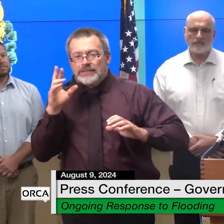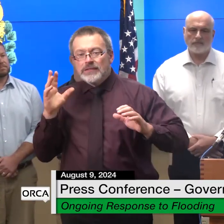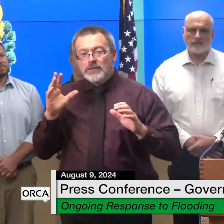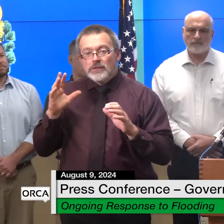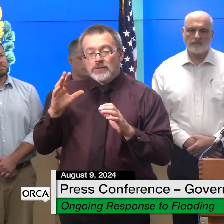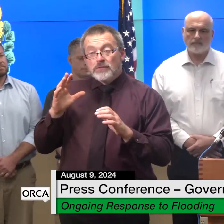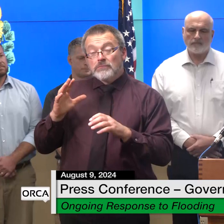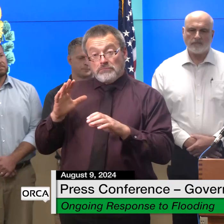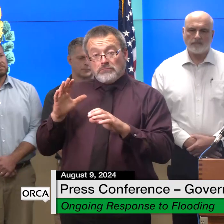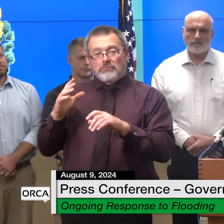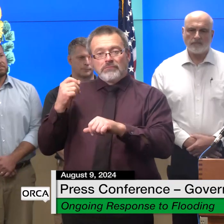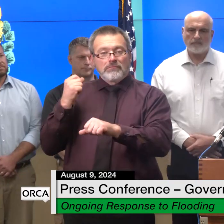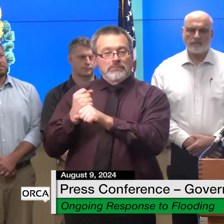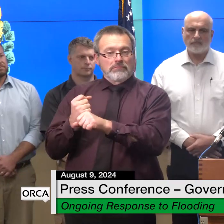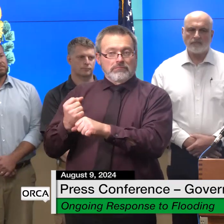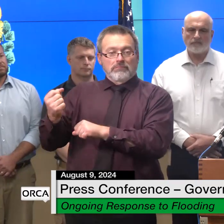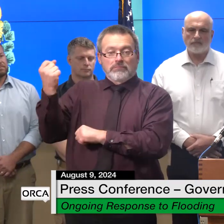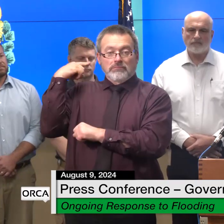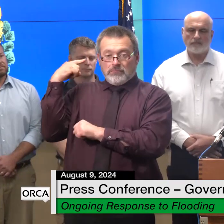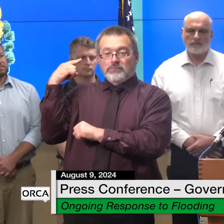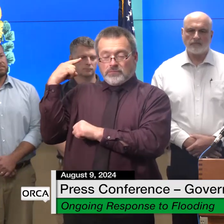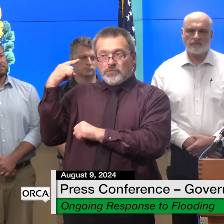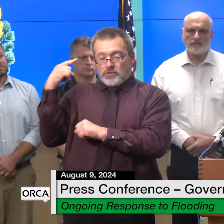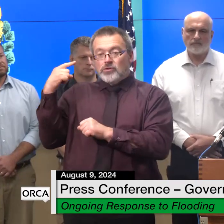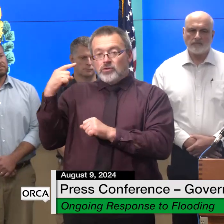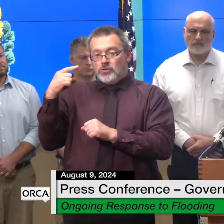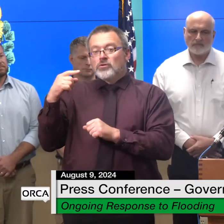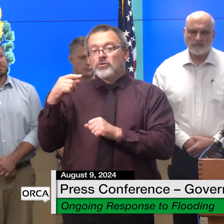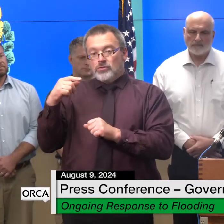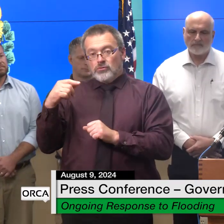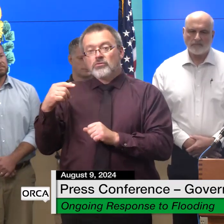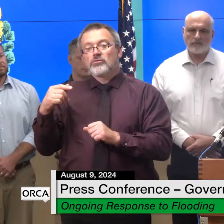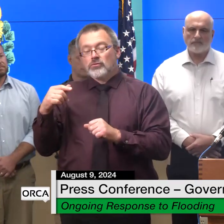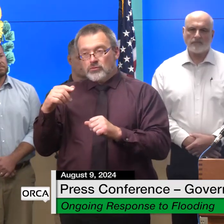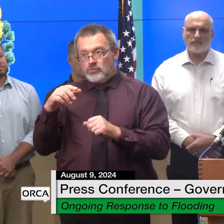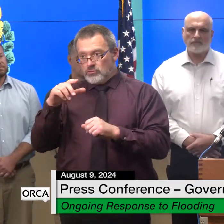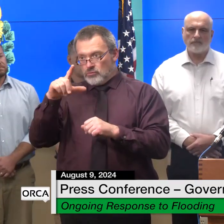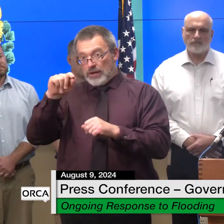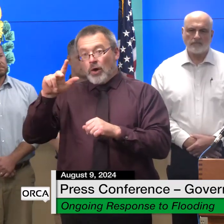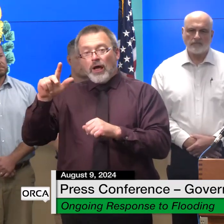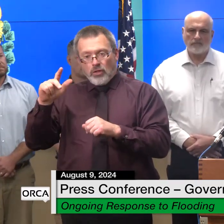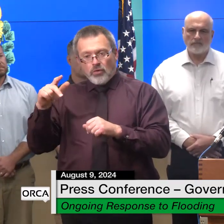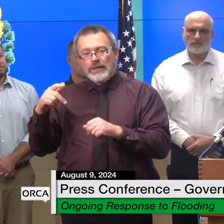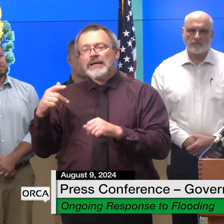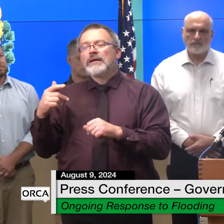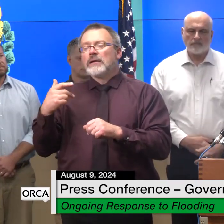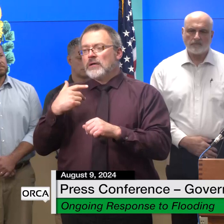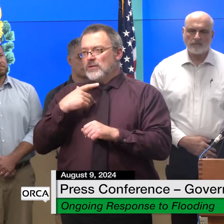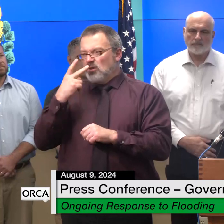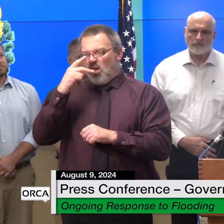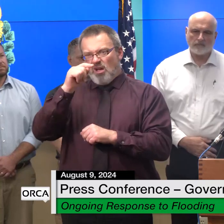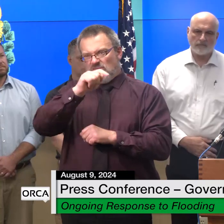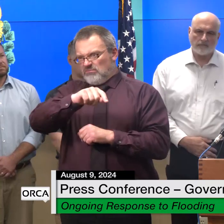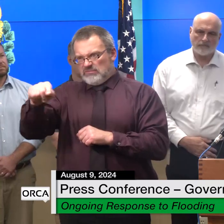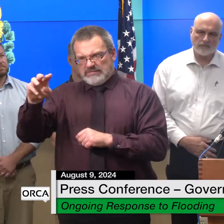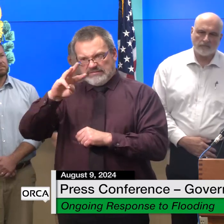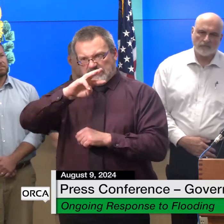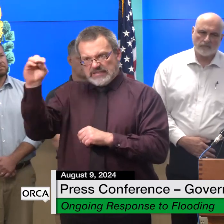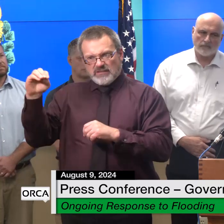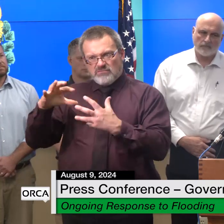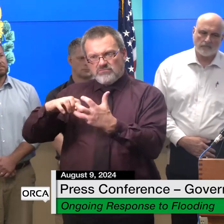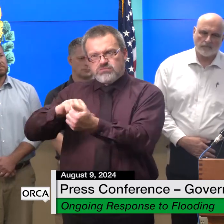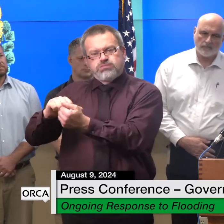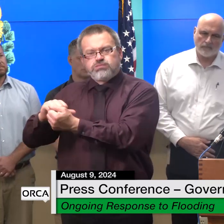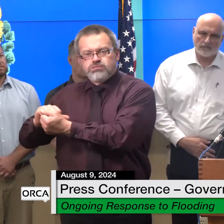as destroyed and 44 mobile homes condemned so far in 2024 preliminary